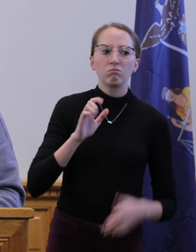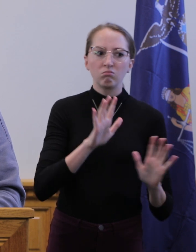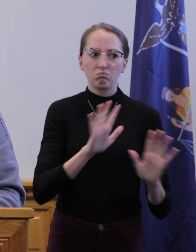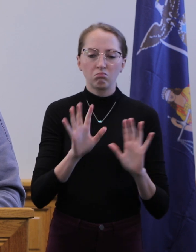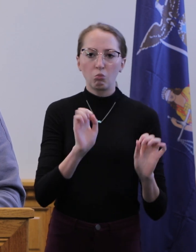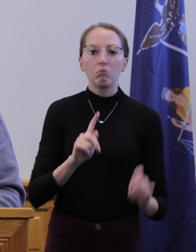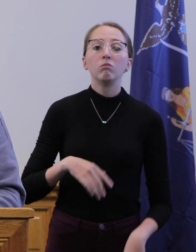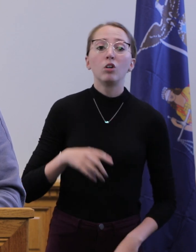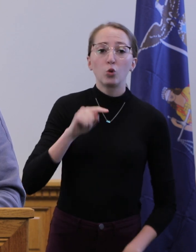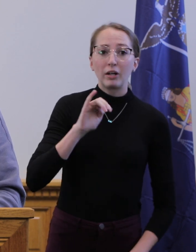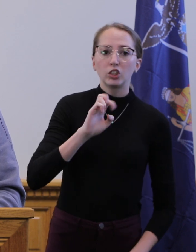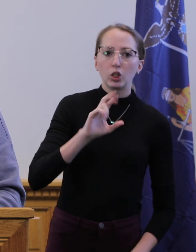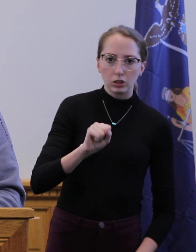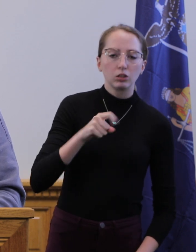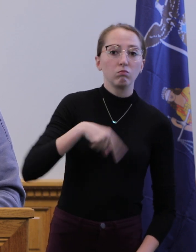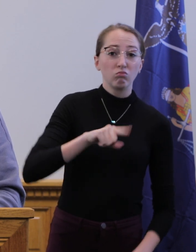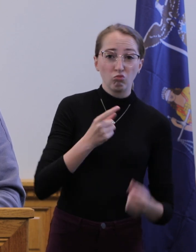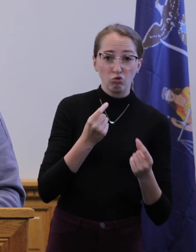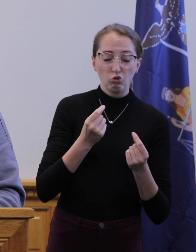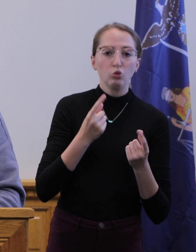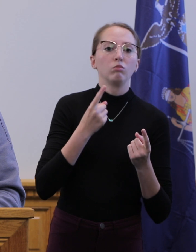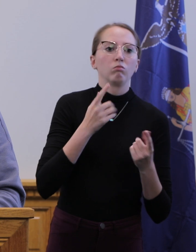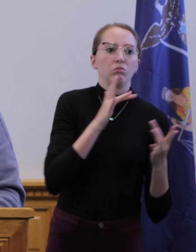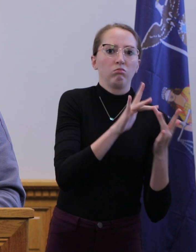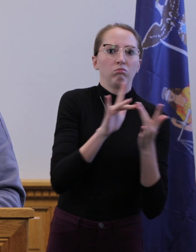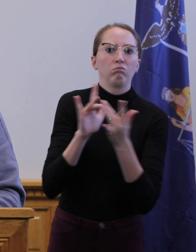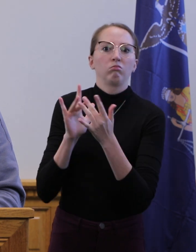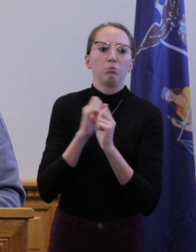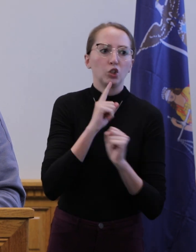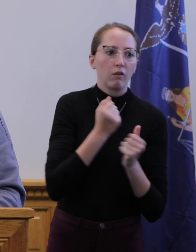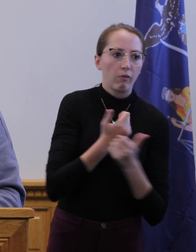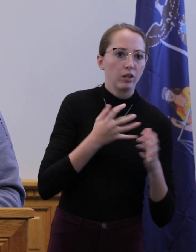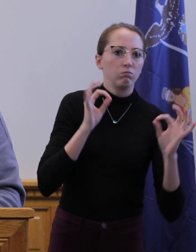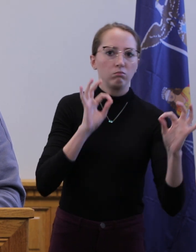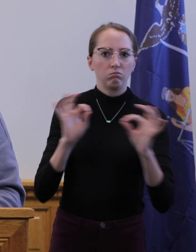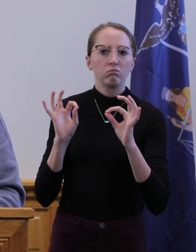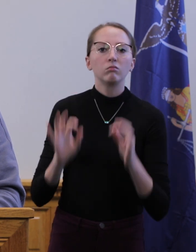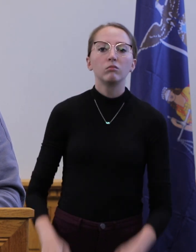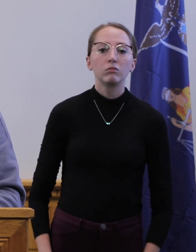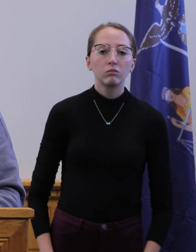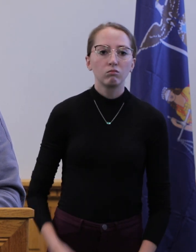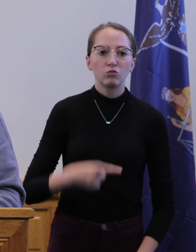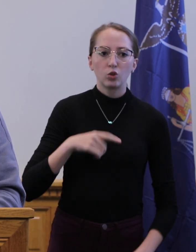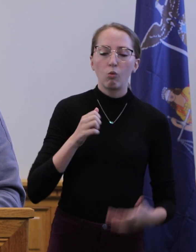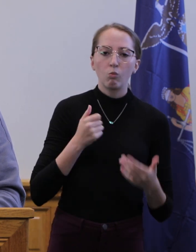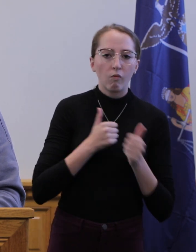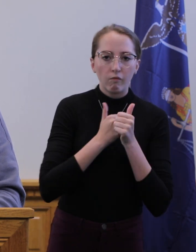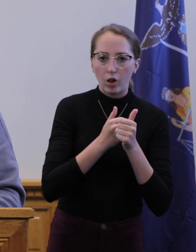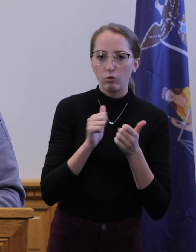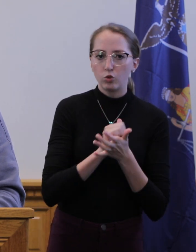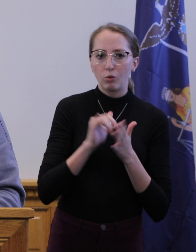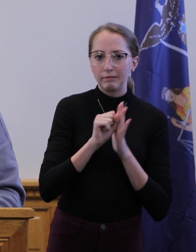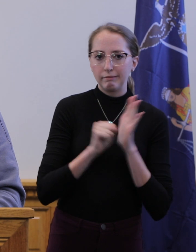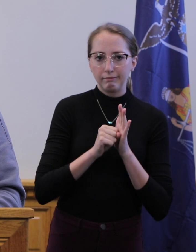health. The health department follows these New York State Department of Health guidelines for all positive cases and will continue to do